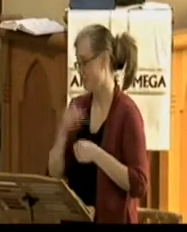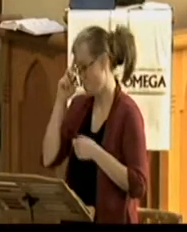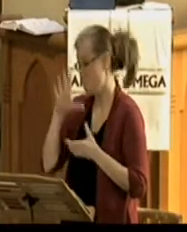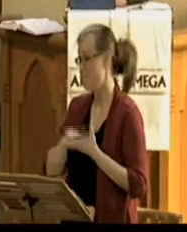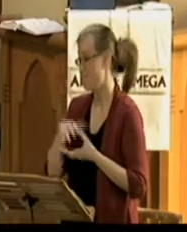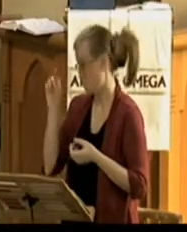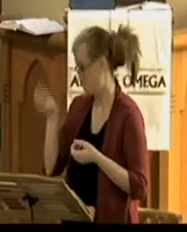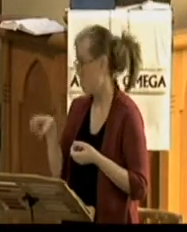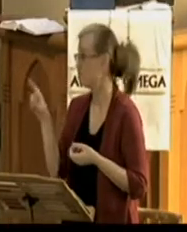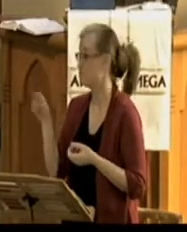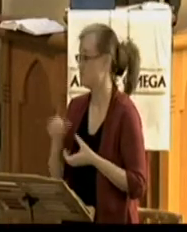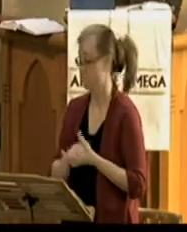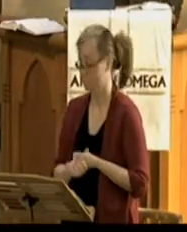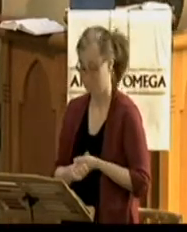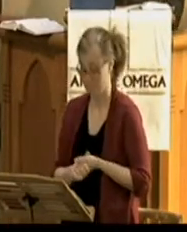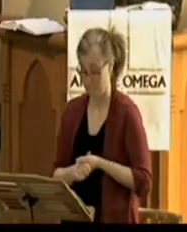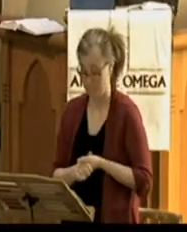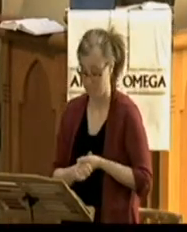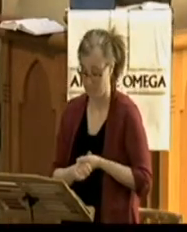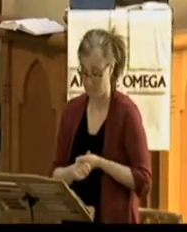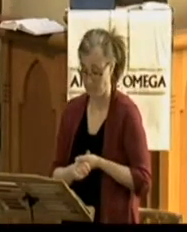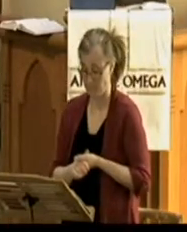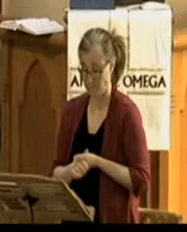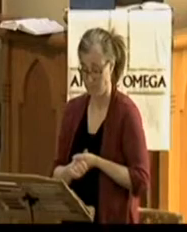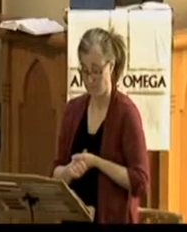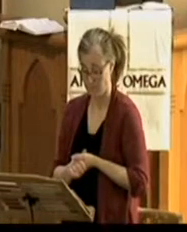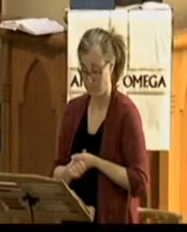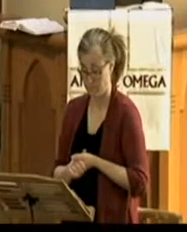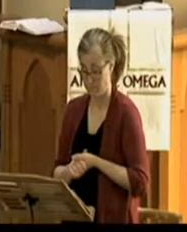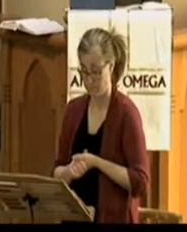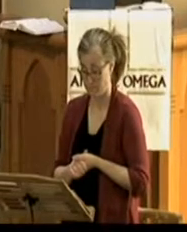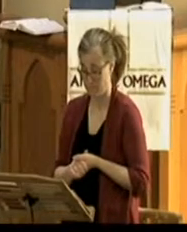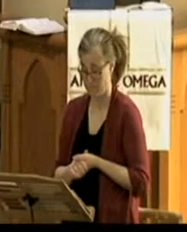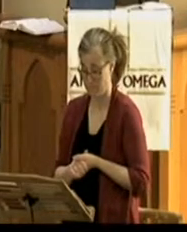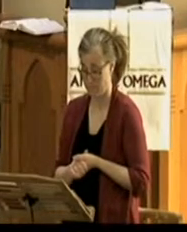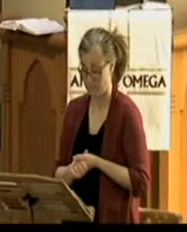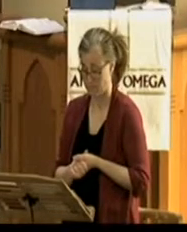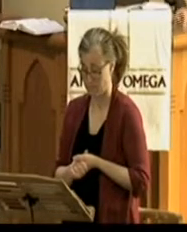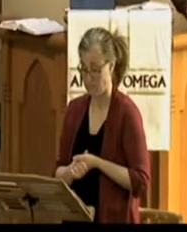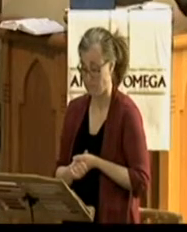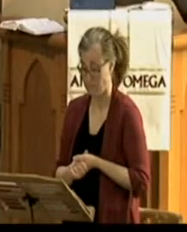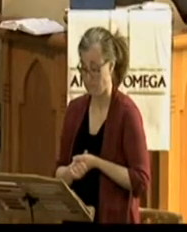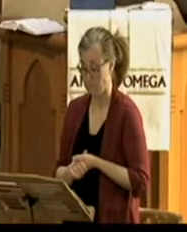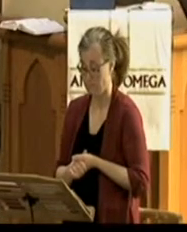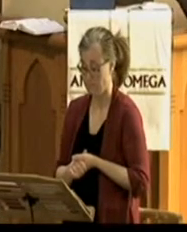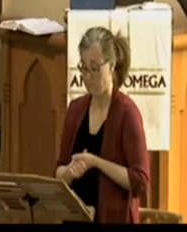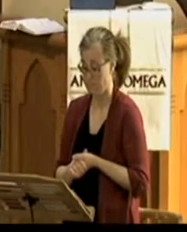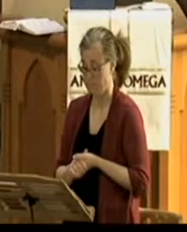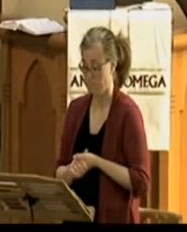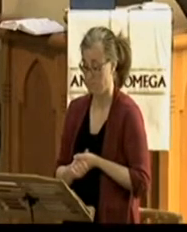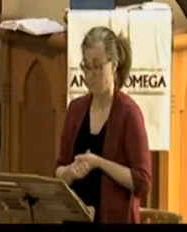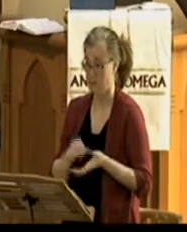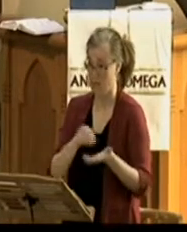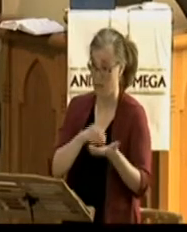See, the Holy Spirit has this recorded for us. Because the Son of God, as Hebrews 4 tells us,